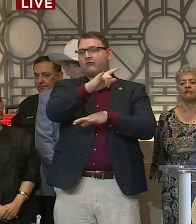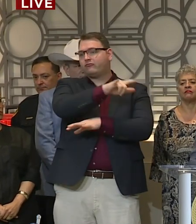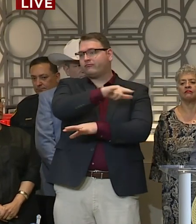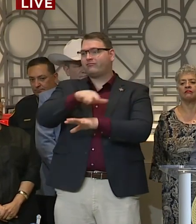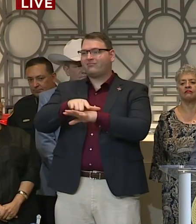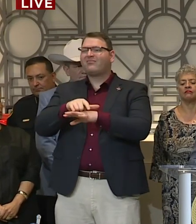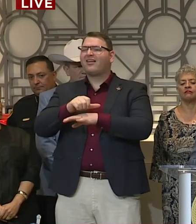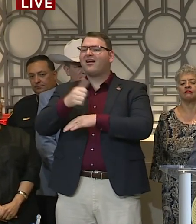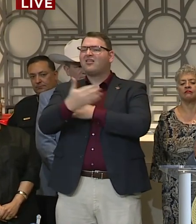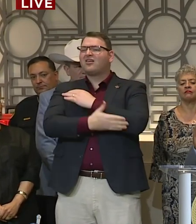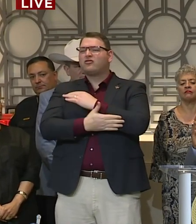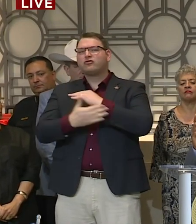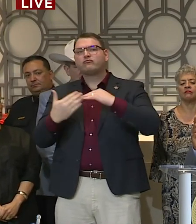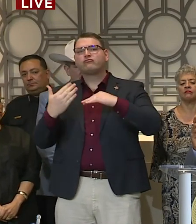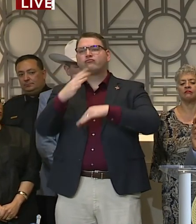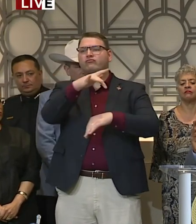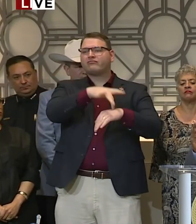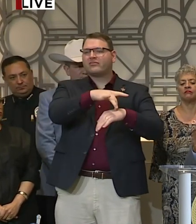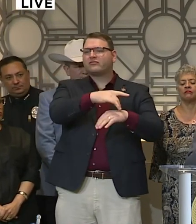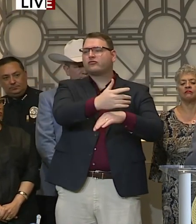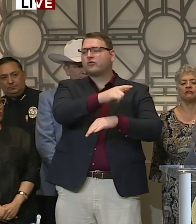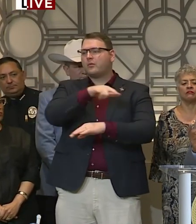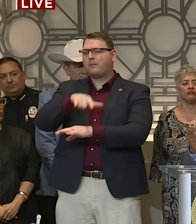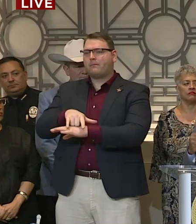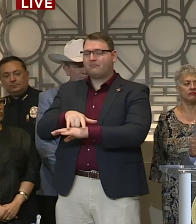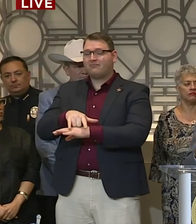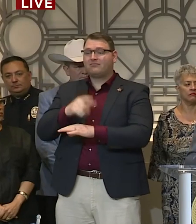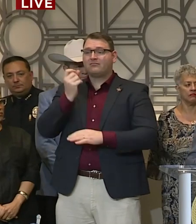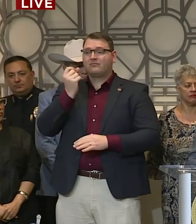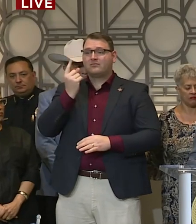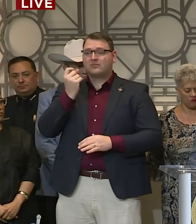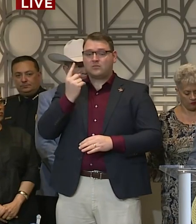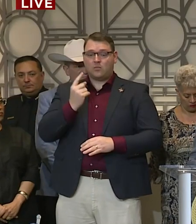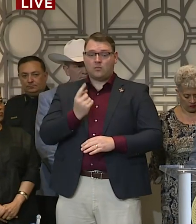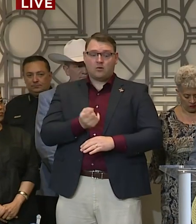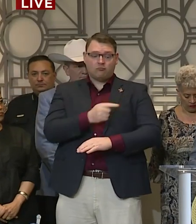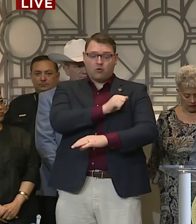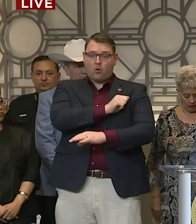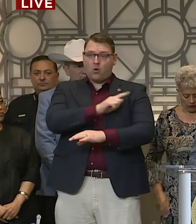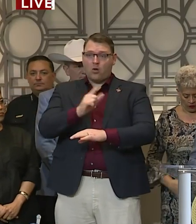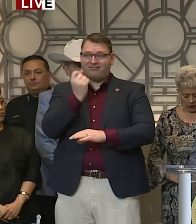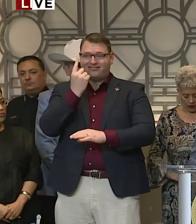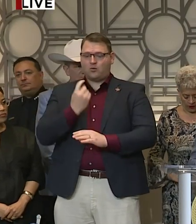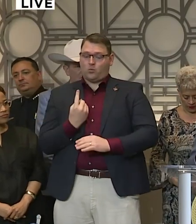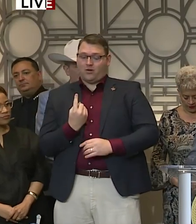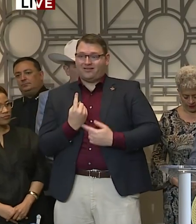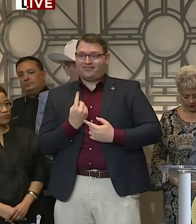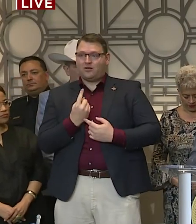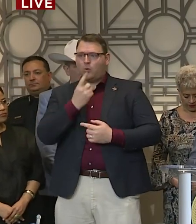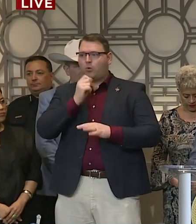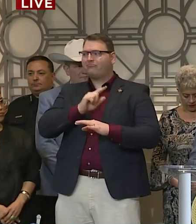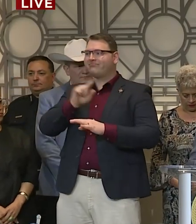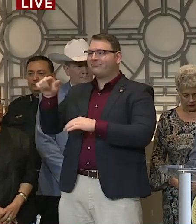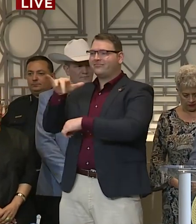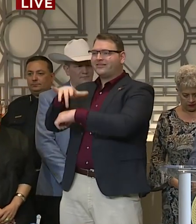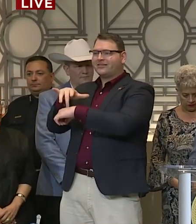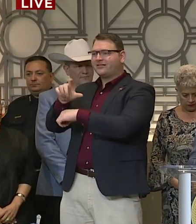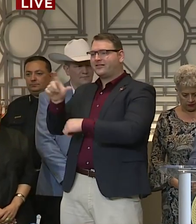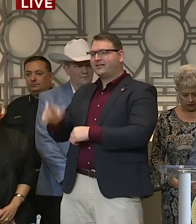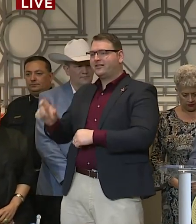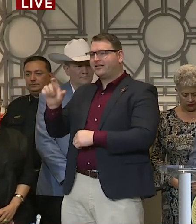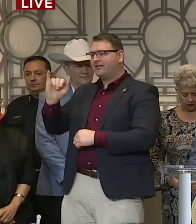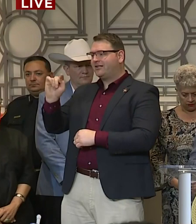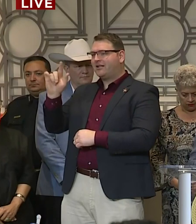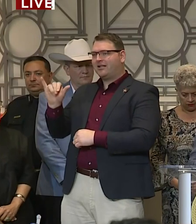them, with the exception of one that traveled to Italy and came back, were directly tied to that